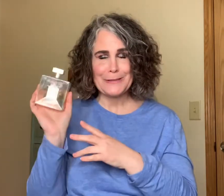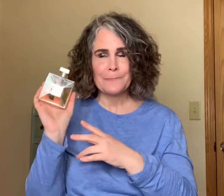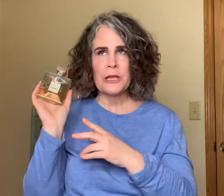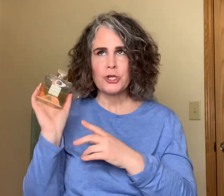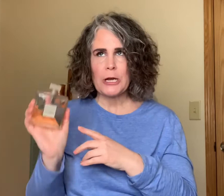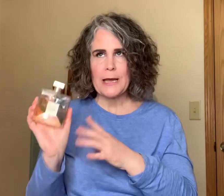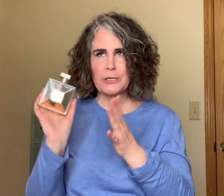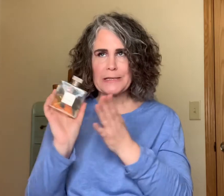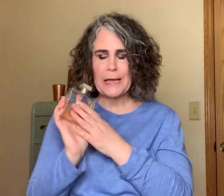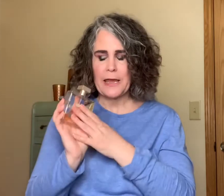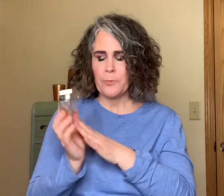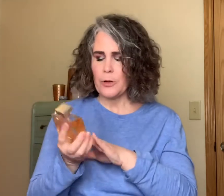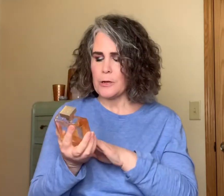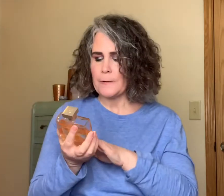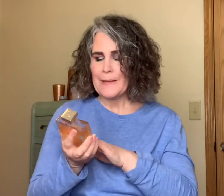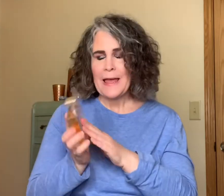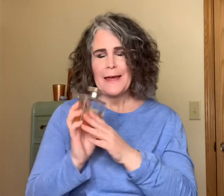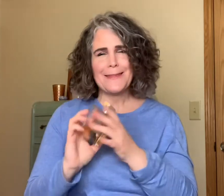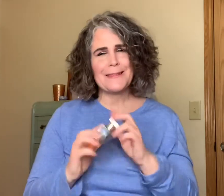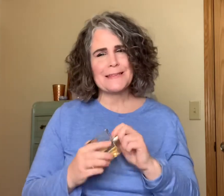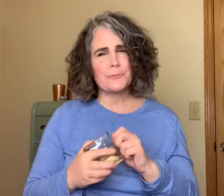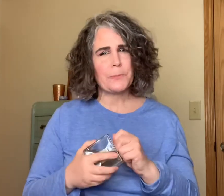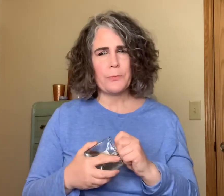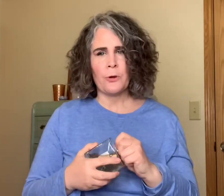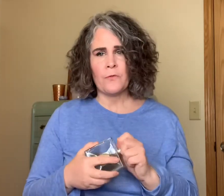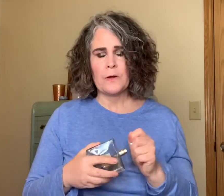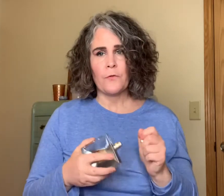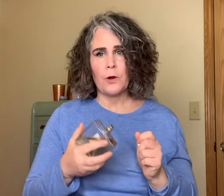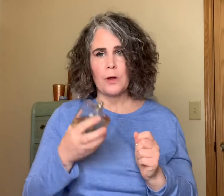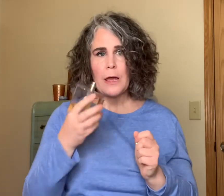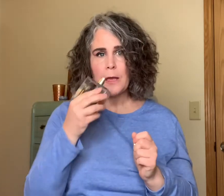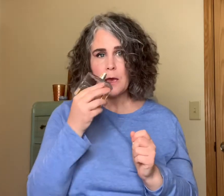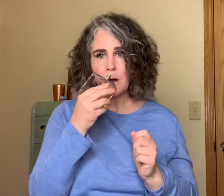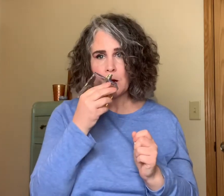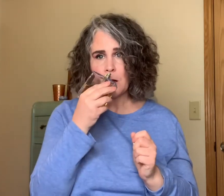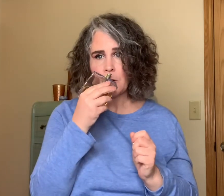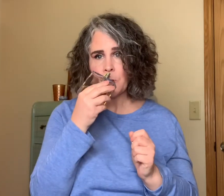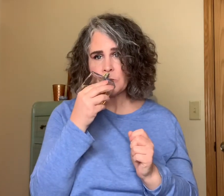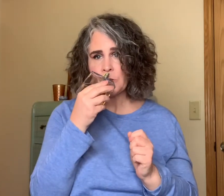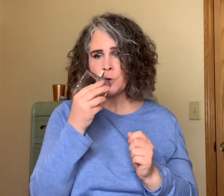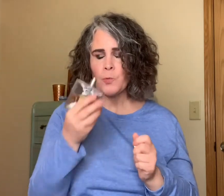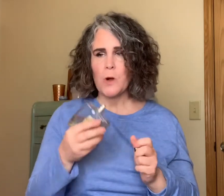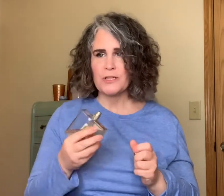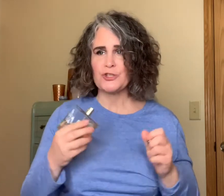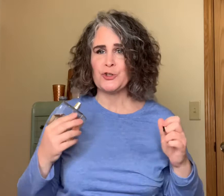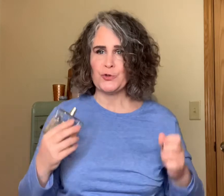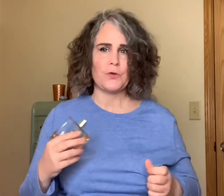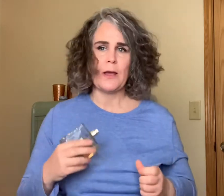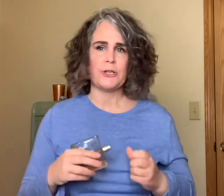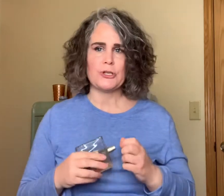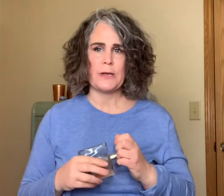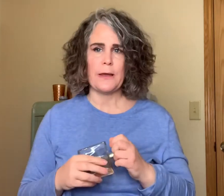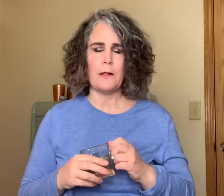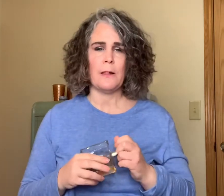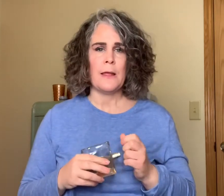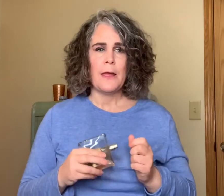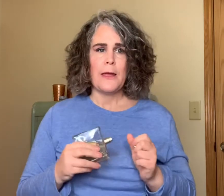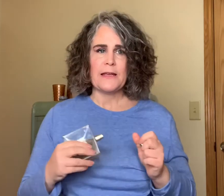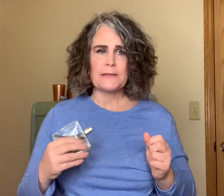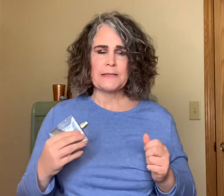Chanel's Gabriel I think this would be perfect for a younger person who wants to try Chanel it's